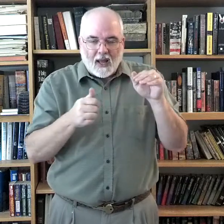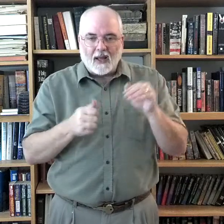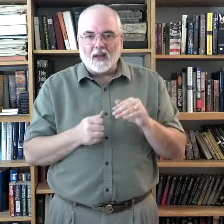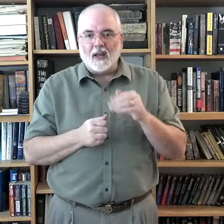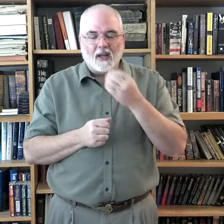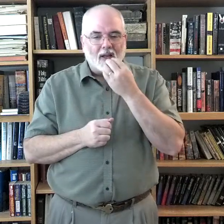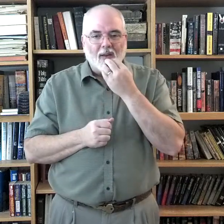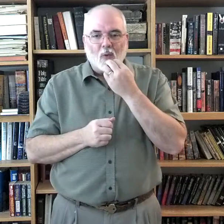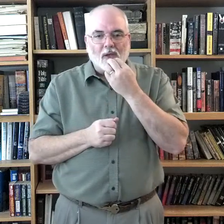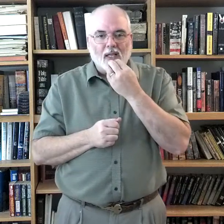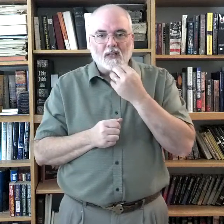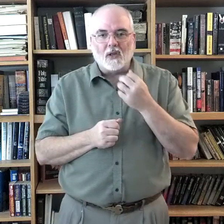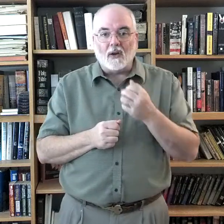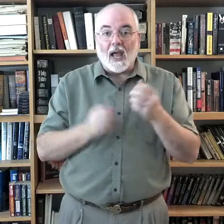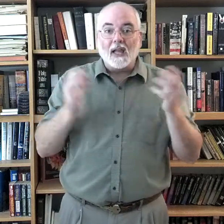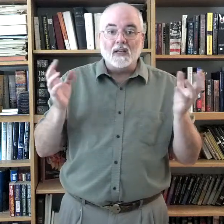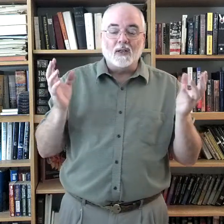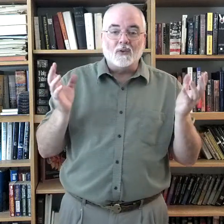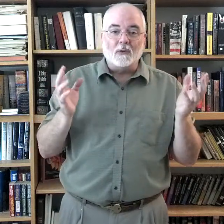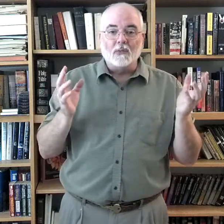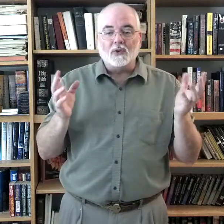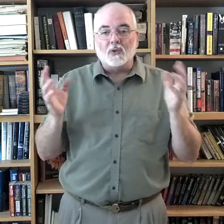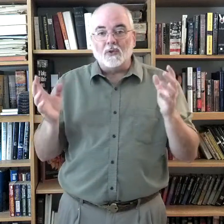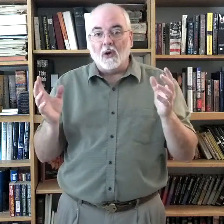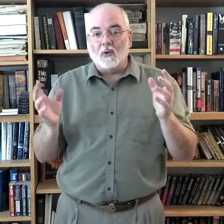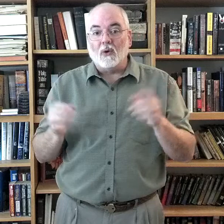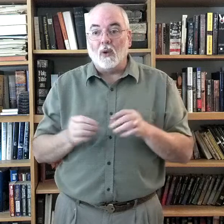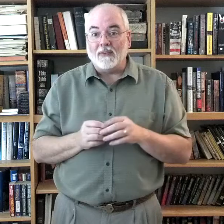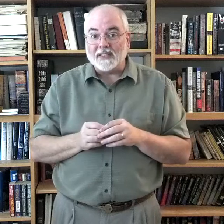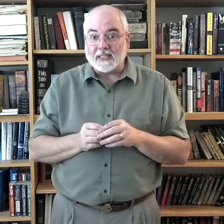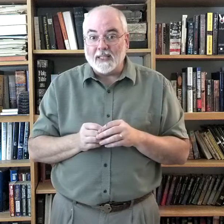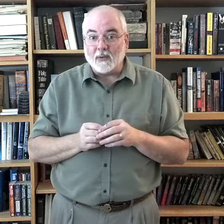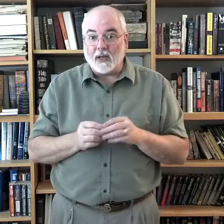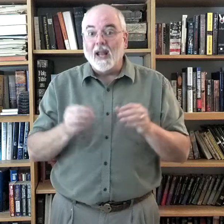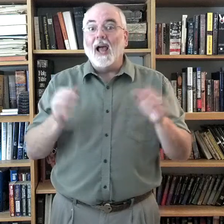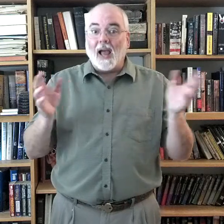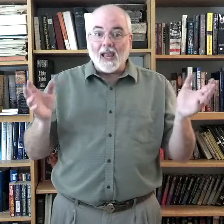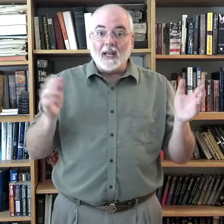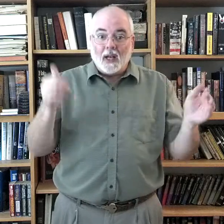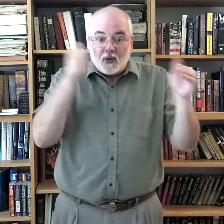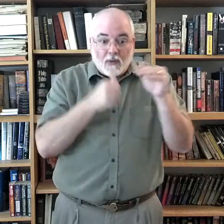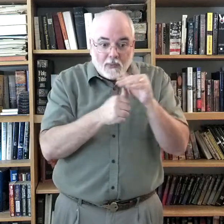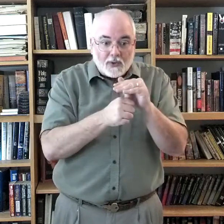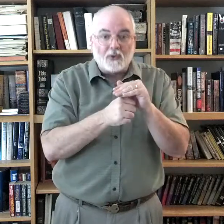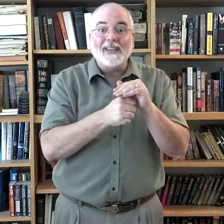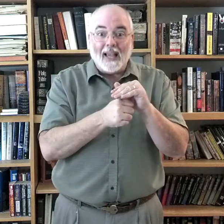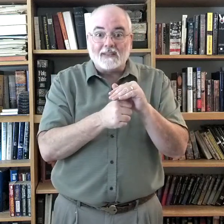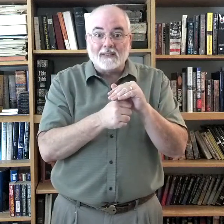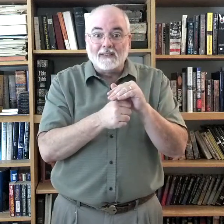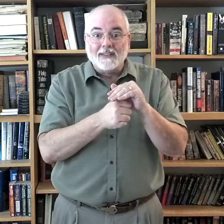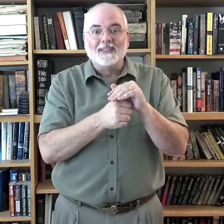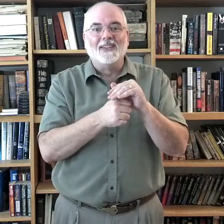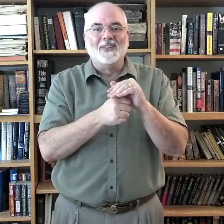Secret. We sing the song. Hide it under a bushel. No. Well, it's a secret. Hide it under a bushel. Yes. Okay?